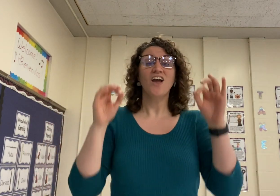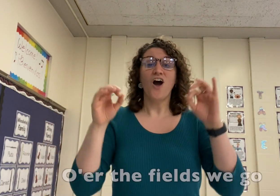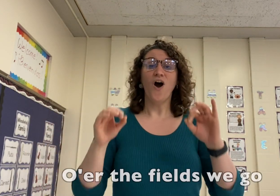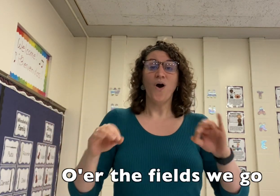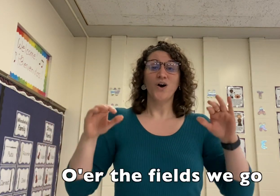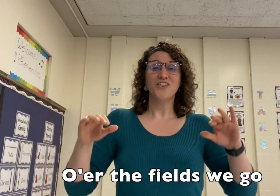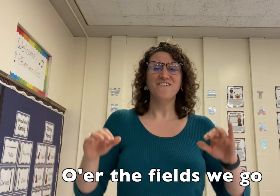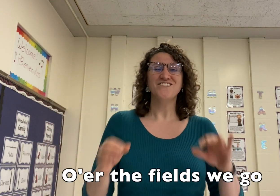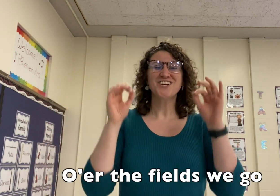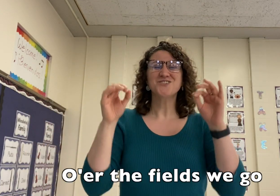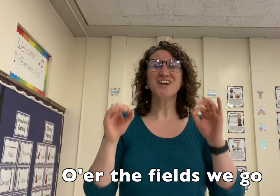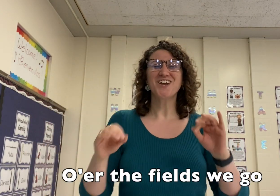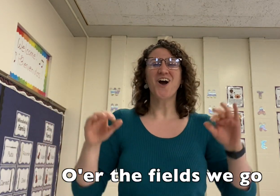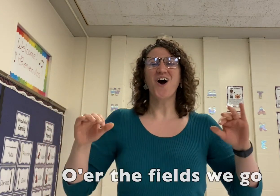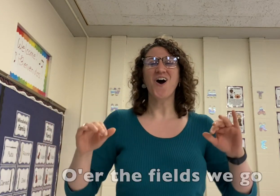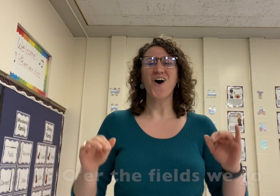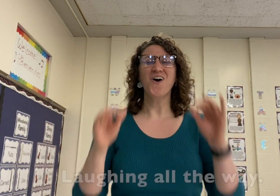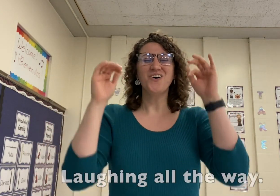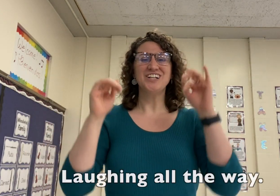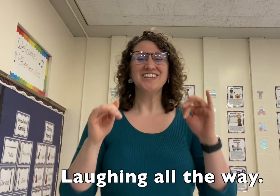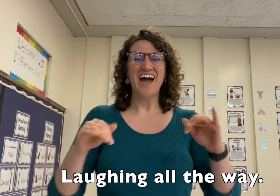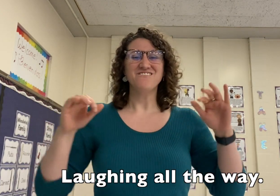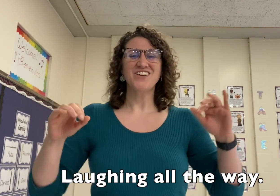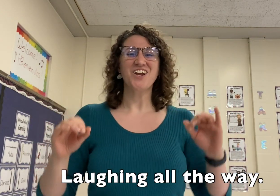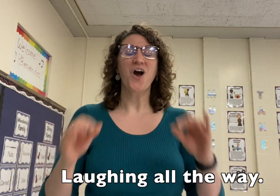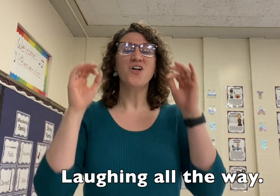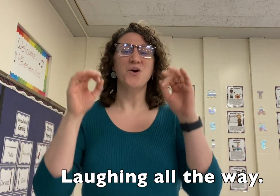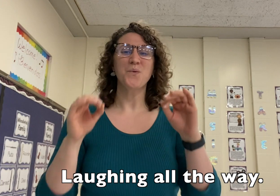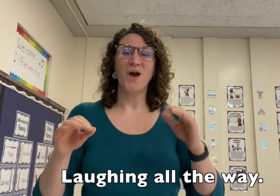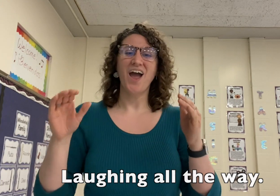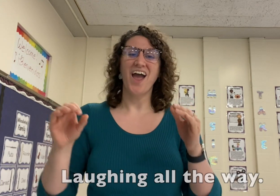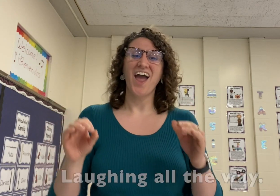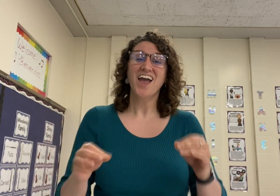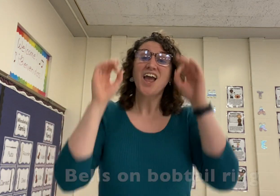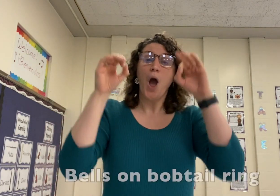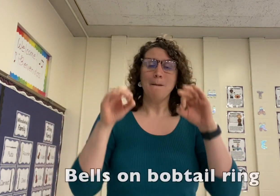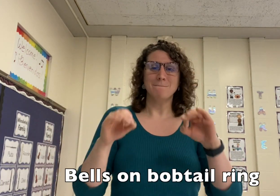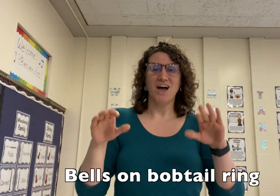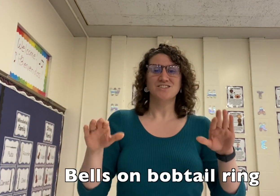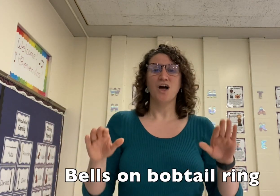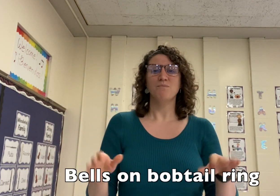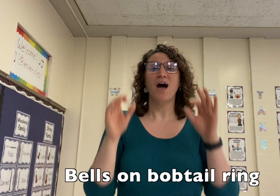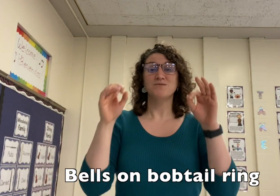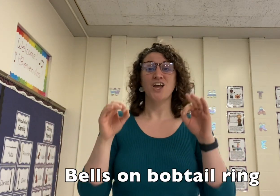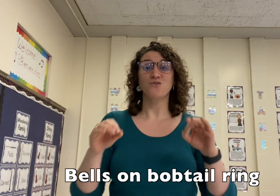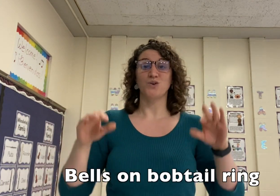Oh, that's fit,